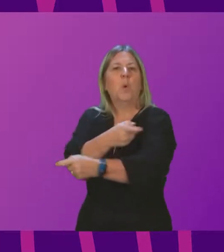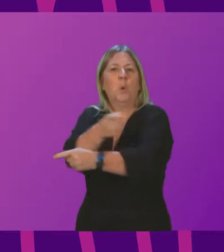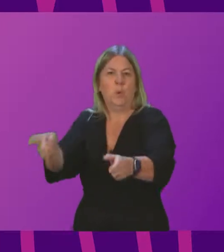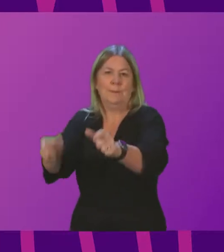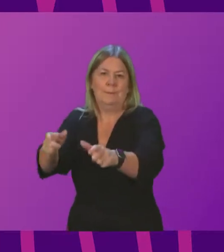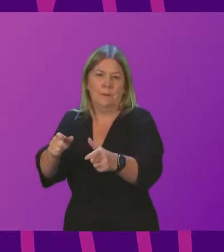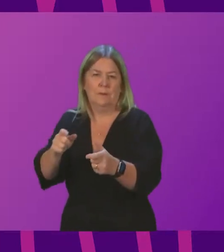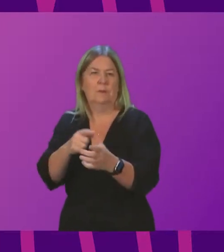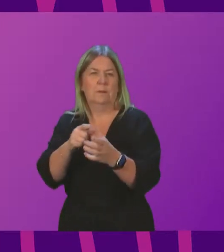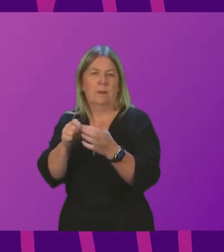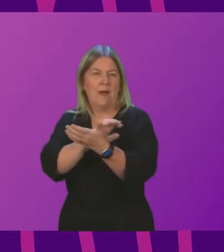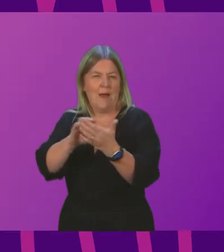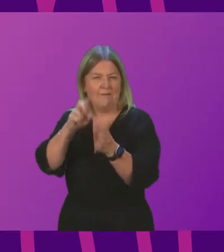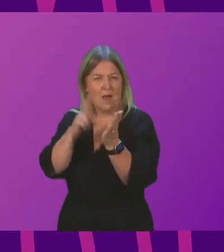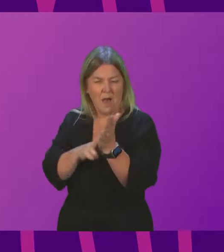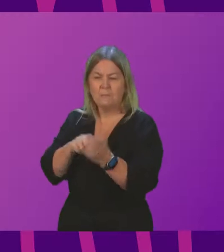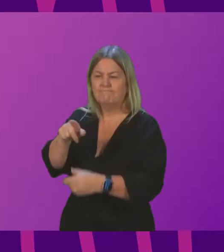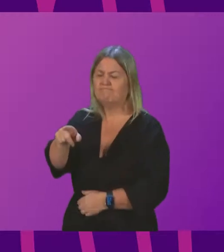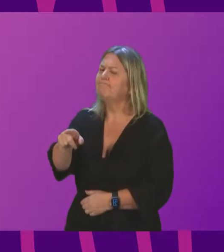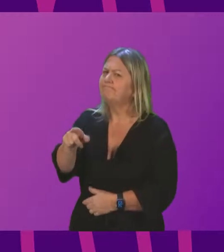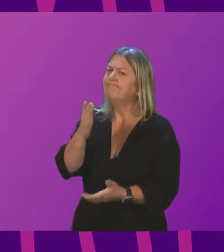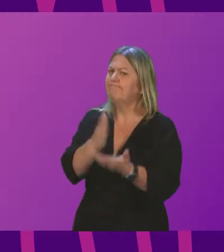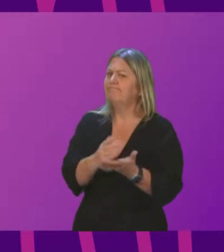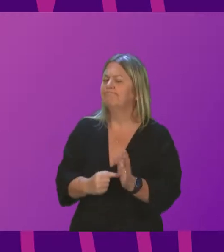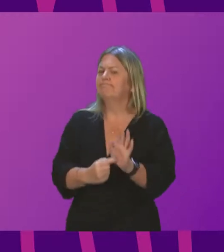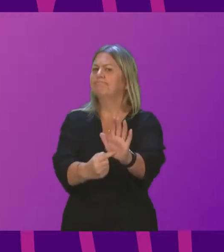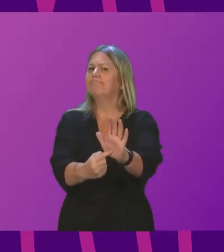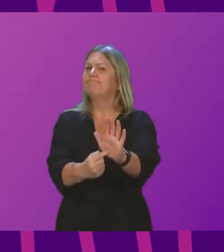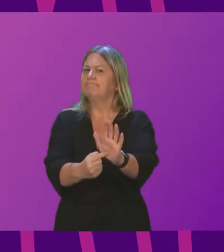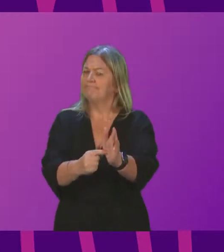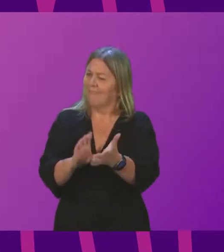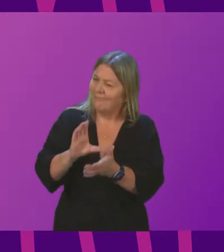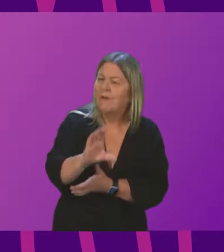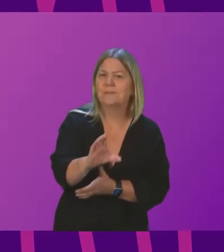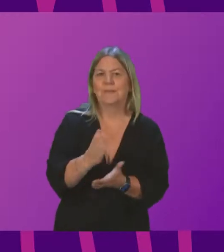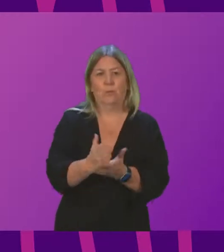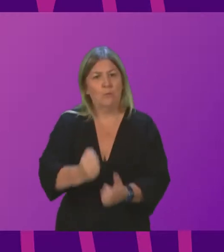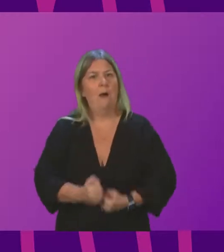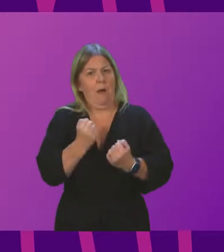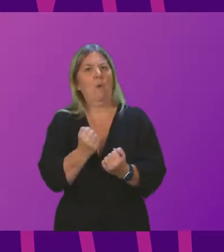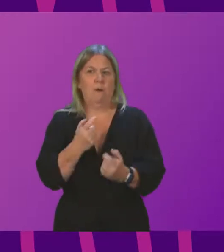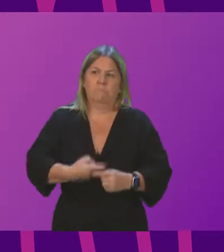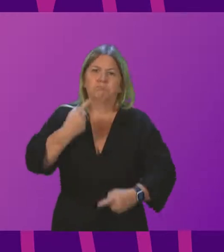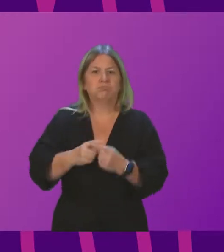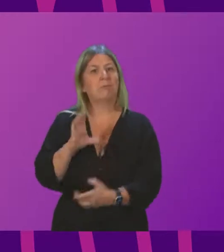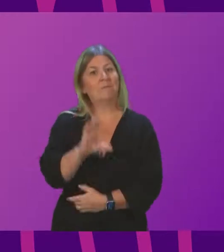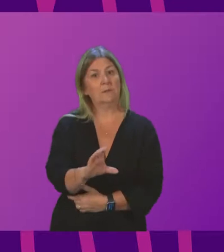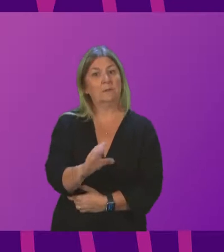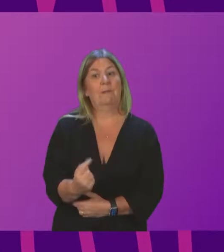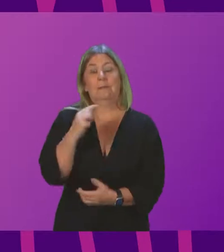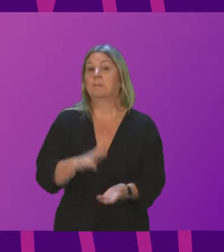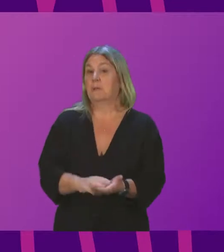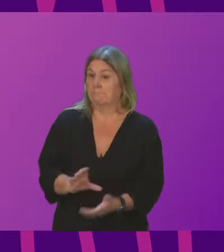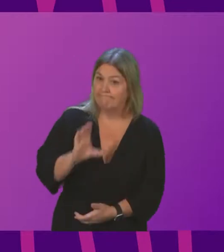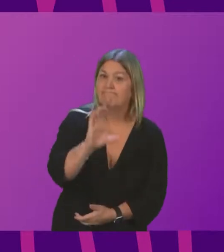The Scottish Government has announced humanitarian funding through our own humanitarian emergency fund. We did that just last month.